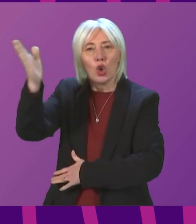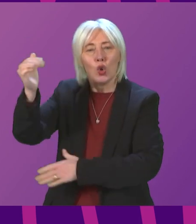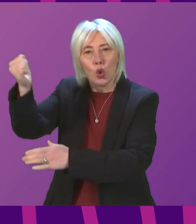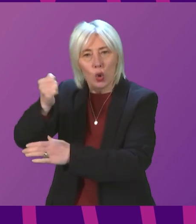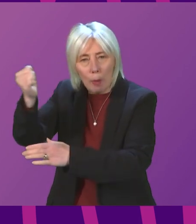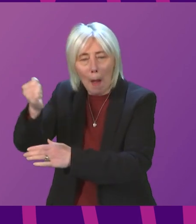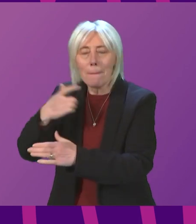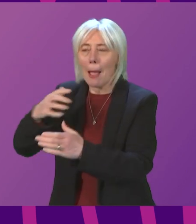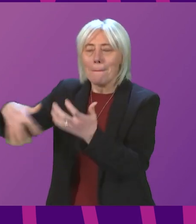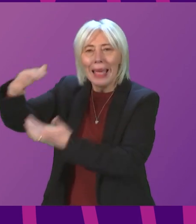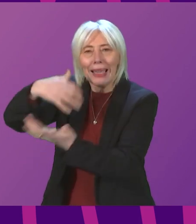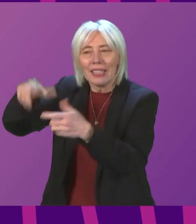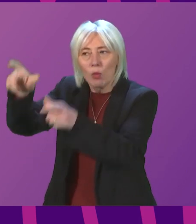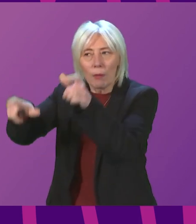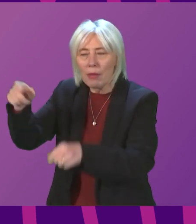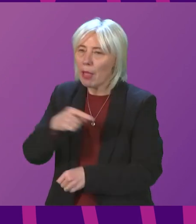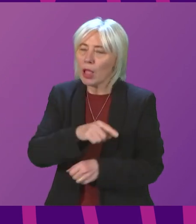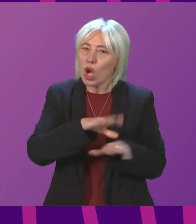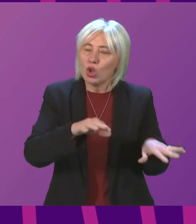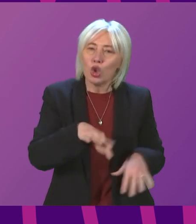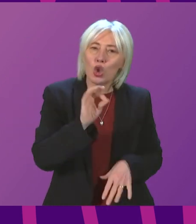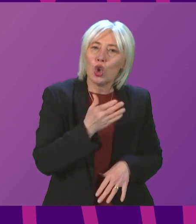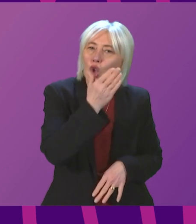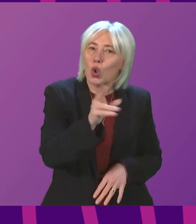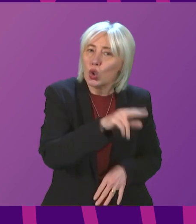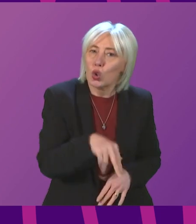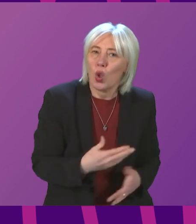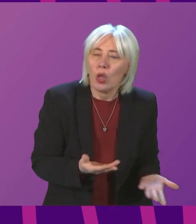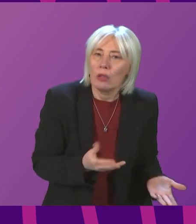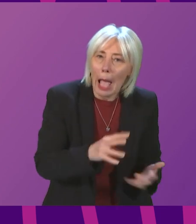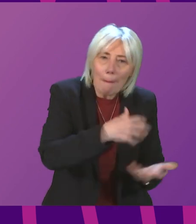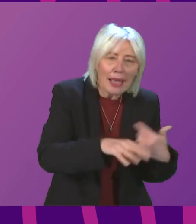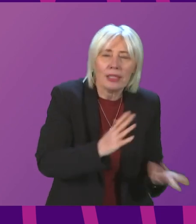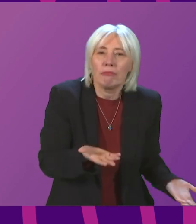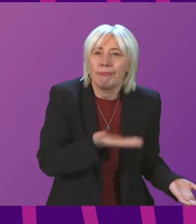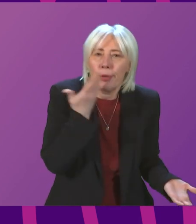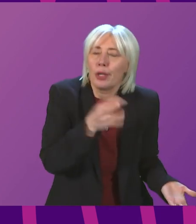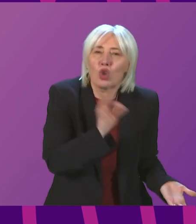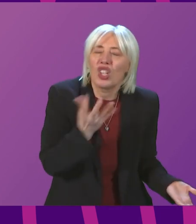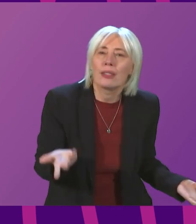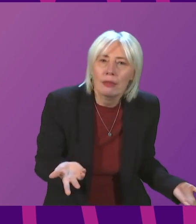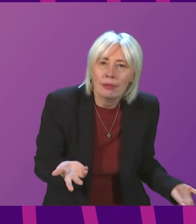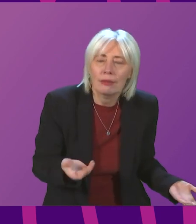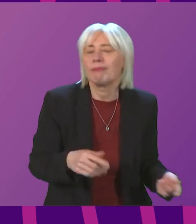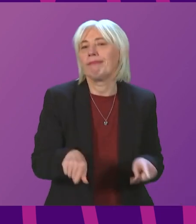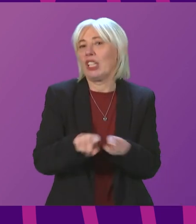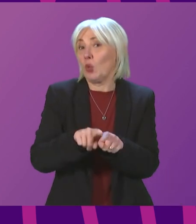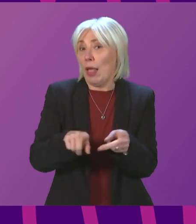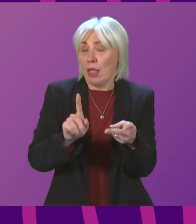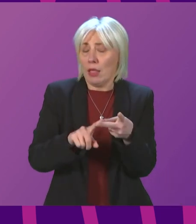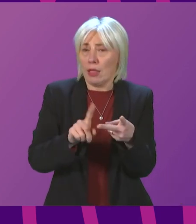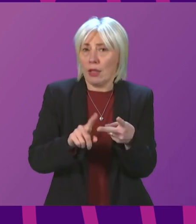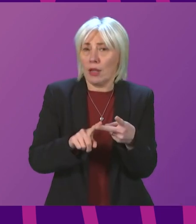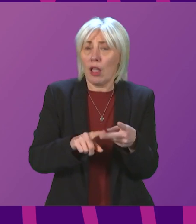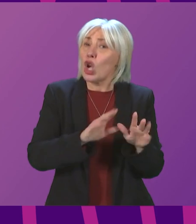and mixing with other people. Children don't have a choice about going to school and mixing with other people. And secondly, secondly,